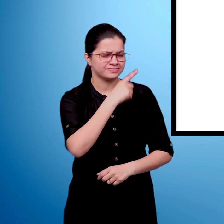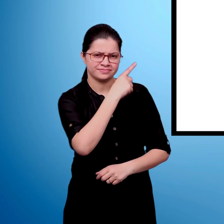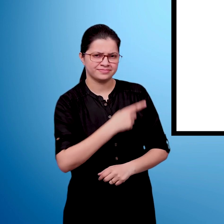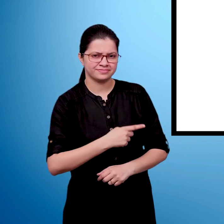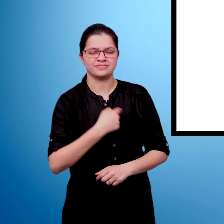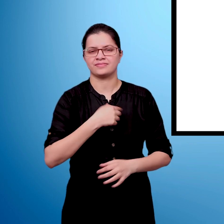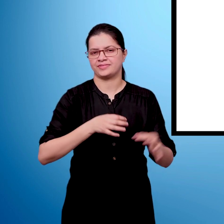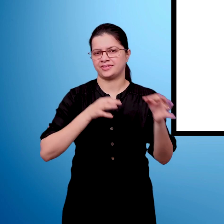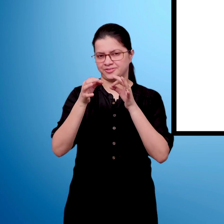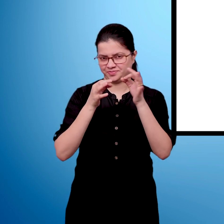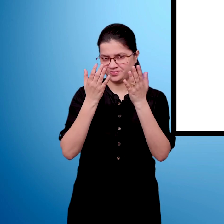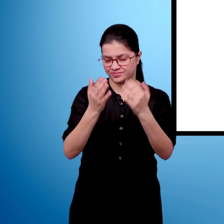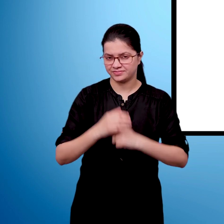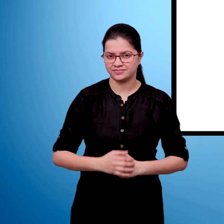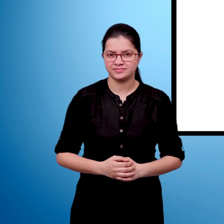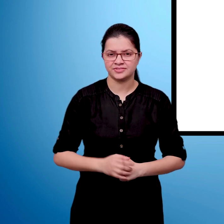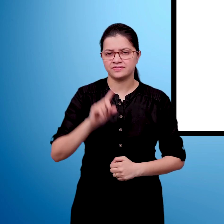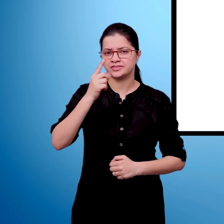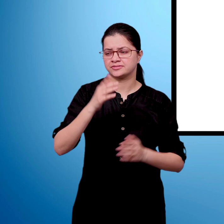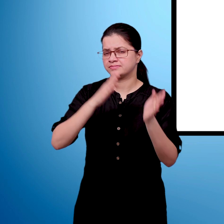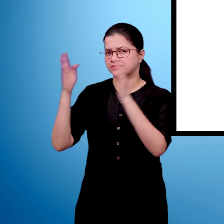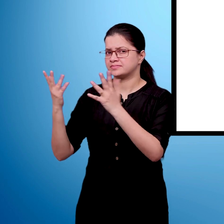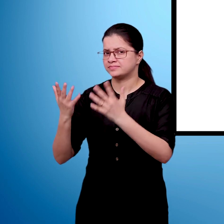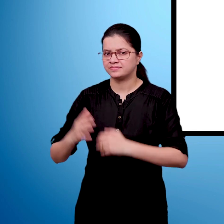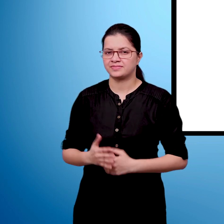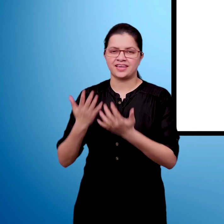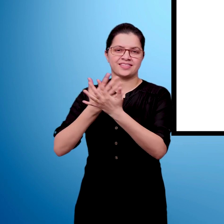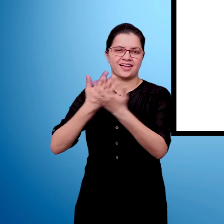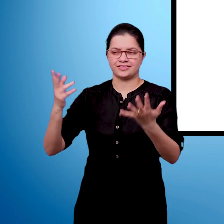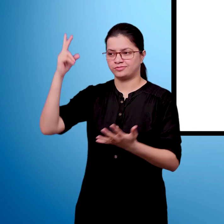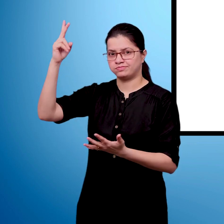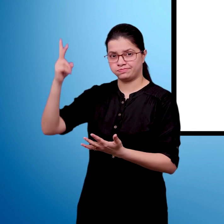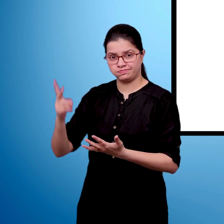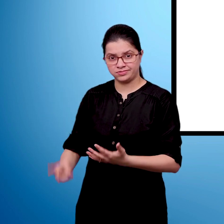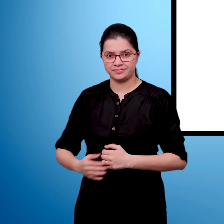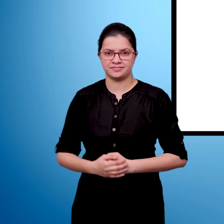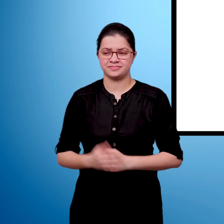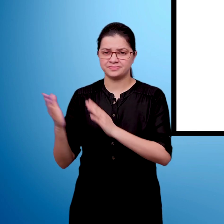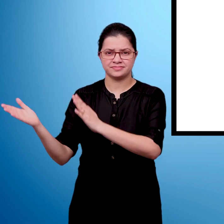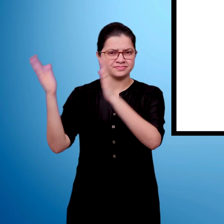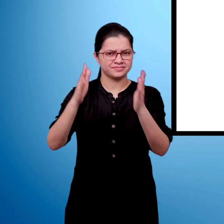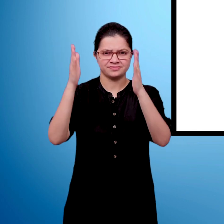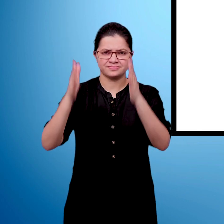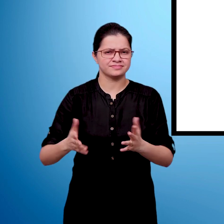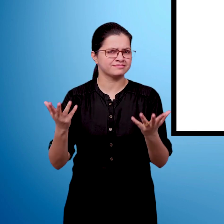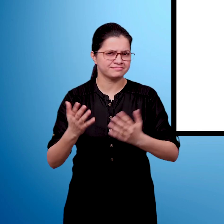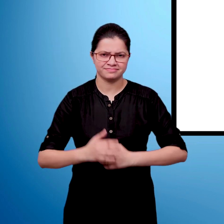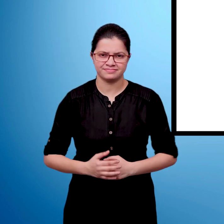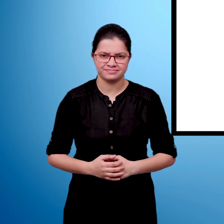we have a table. The table has four columns and eight rows.